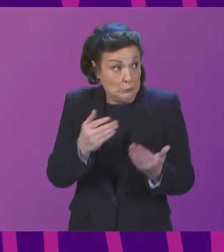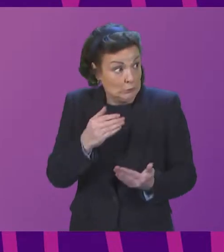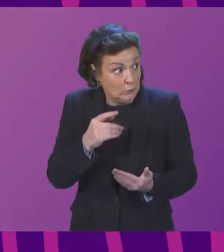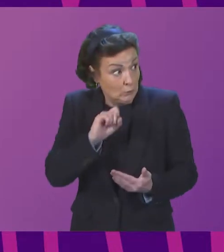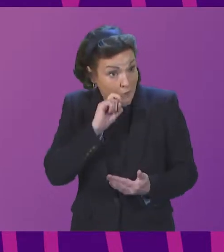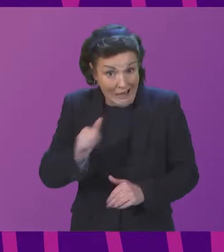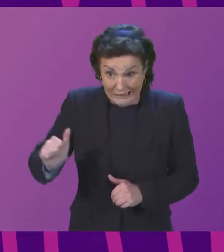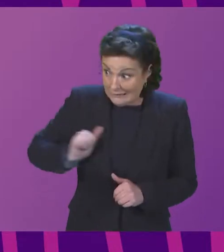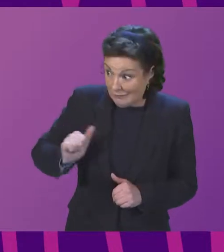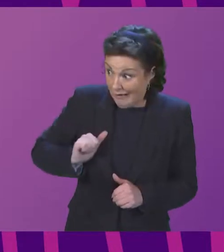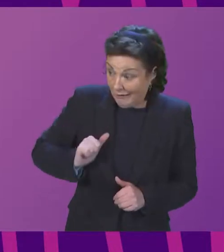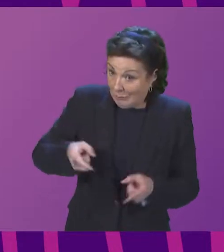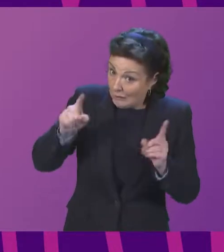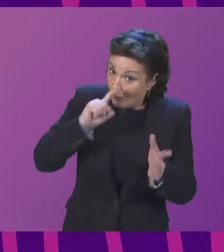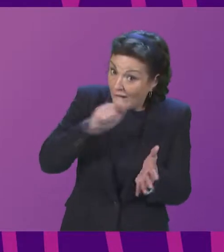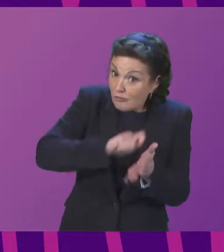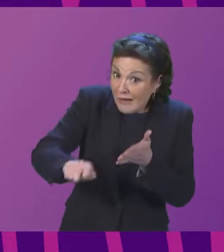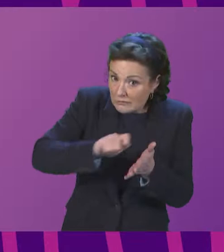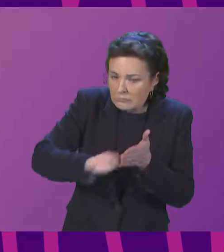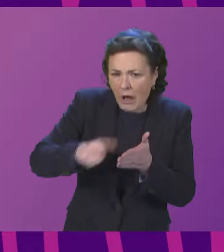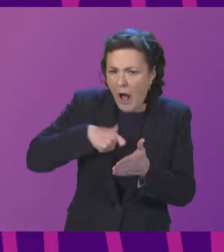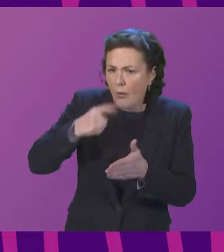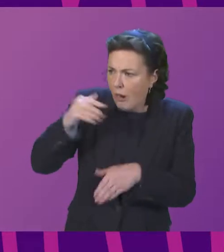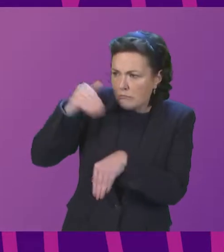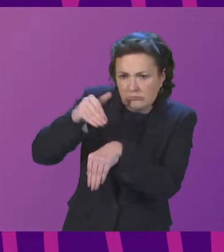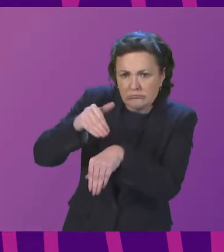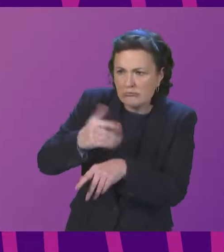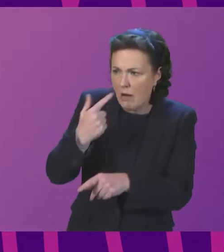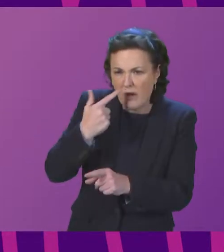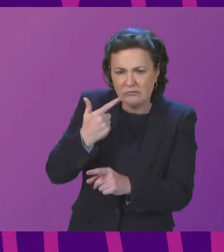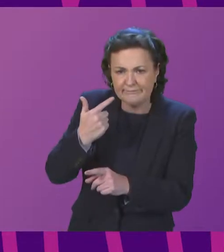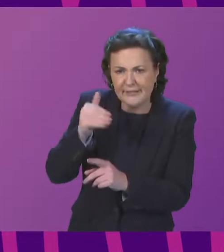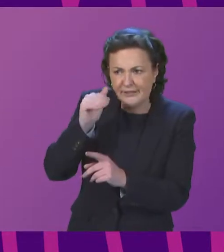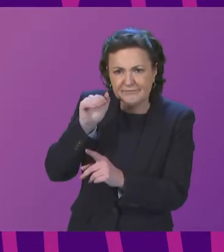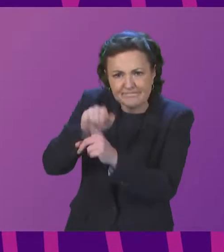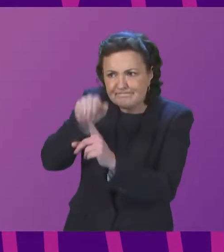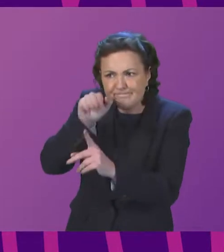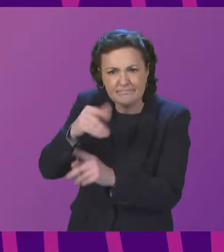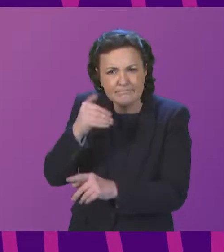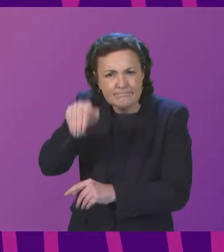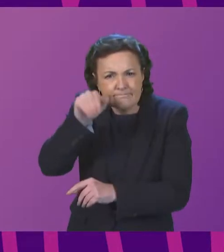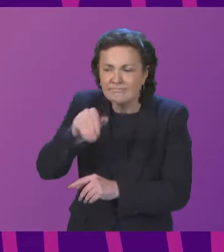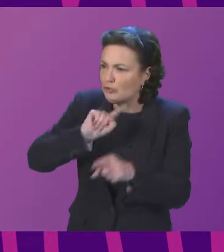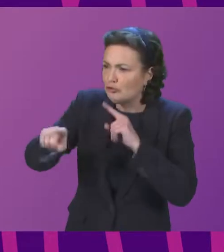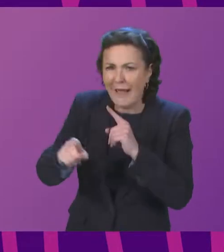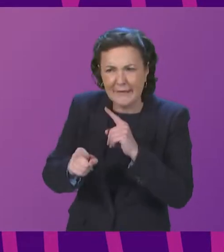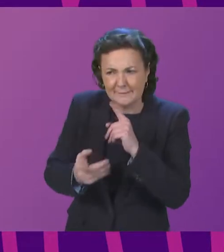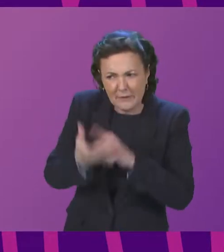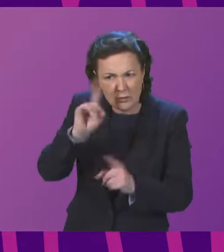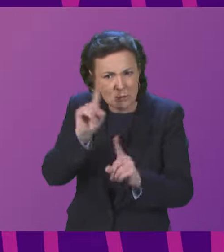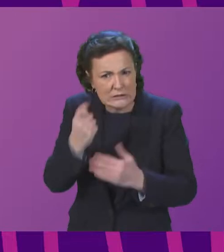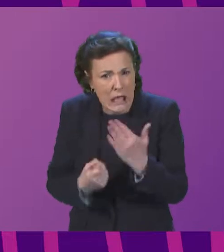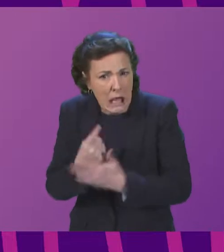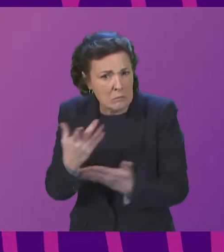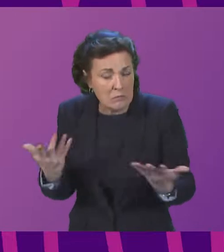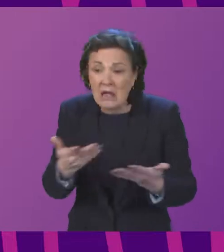minister will have written but I mean I think we will chase that up until we get some understanding of what has progressed. Is